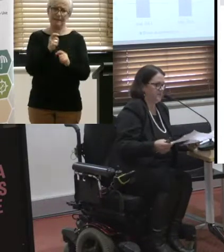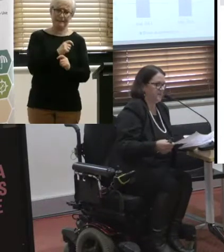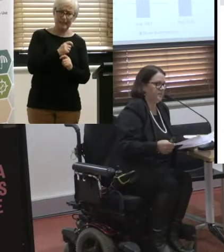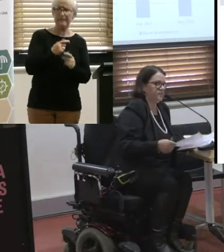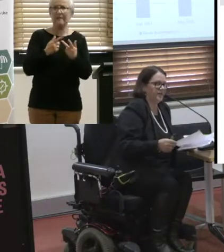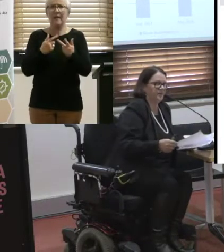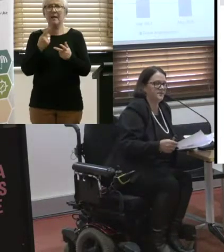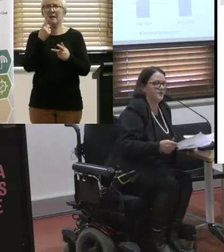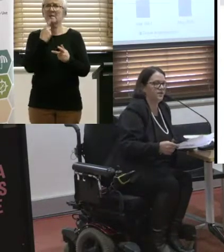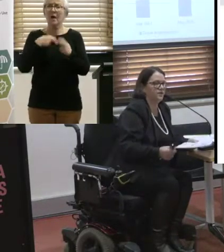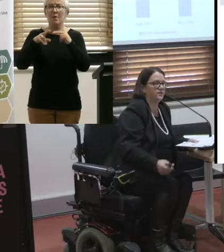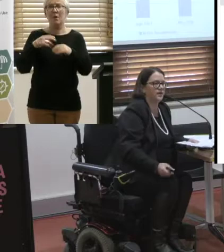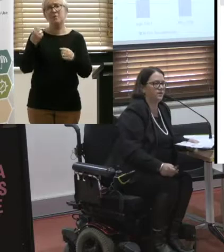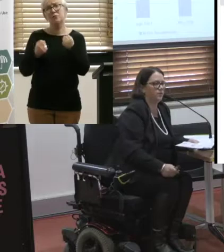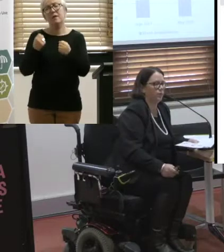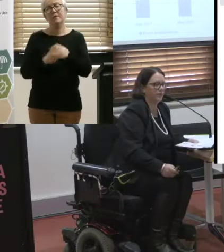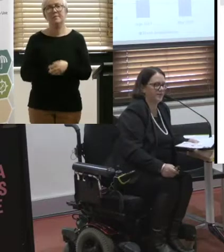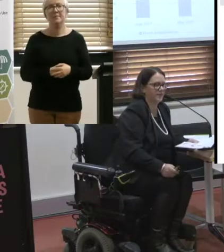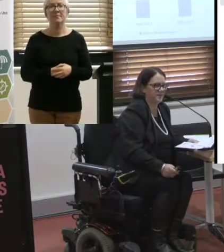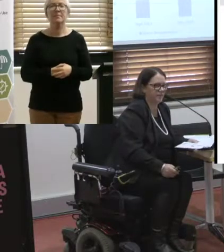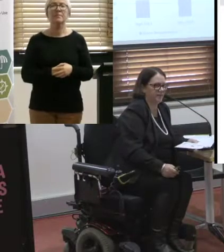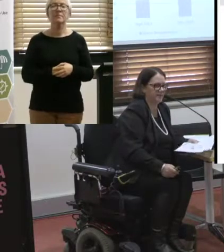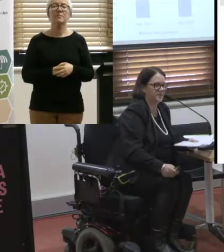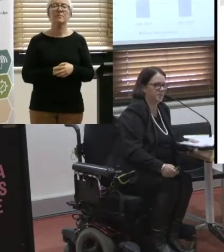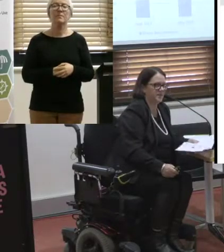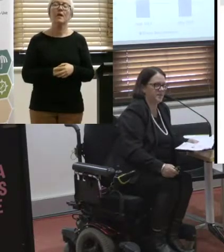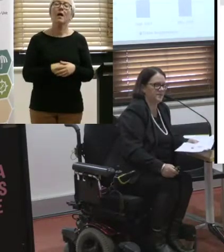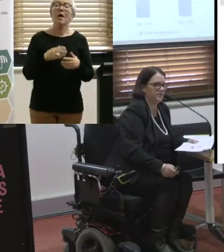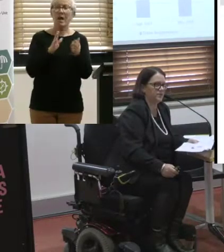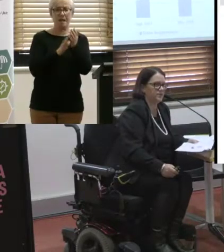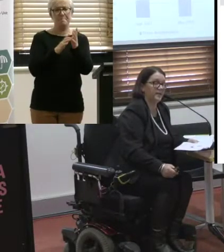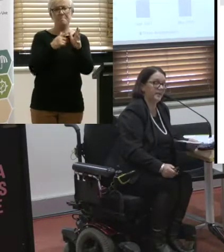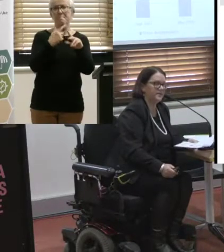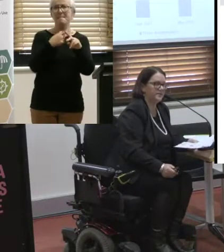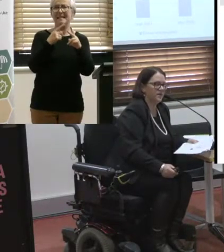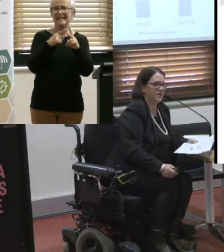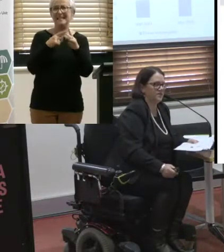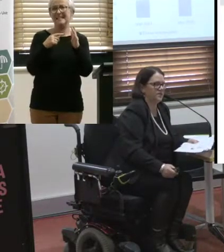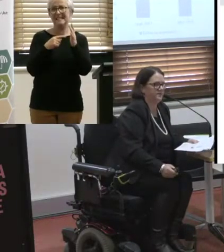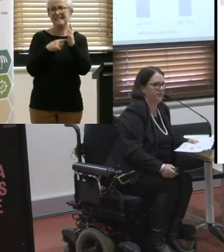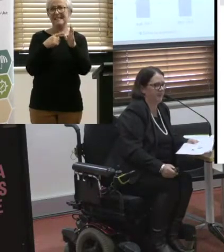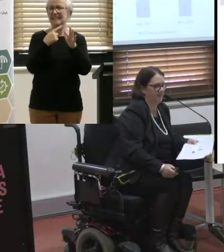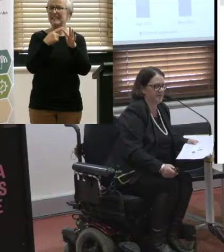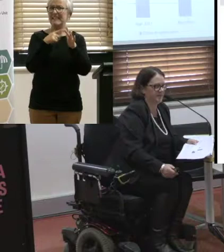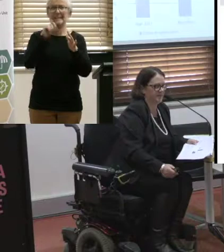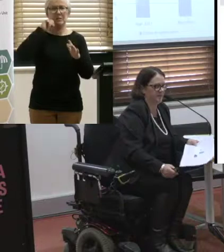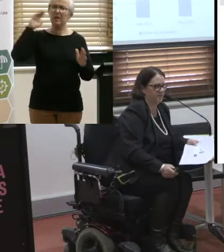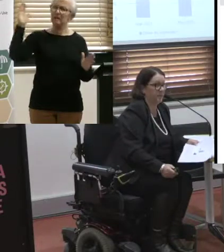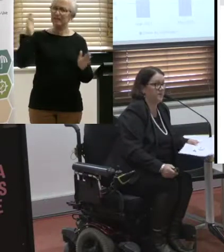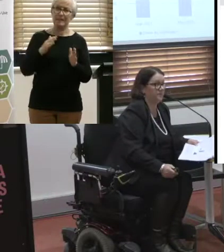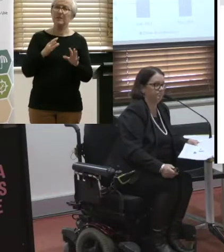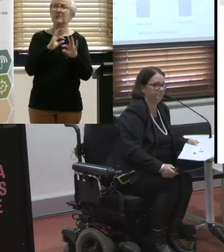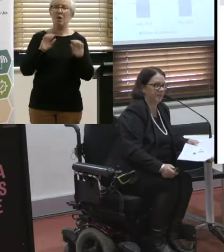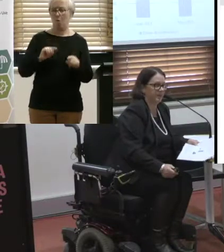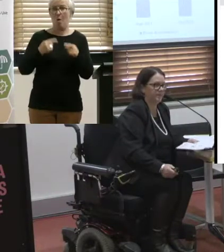There was initially a concern that wheelchair accessible taxis, what taxis would decrease. It's actually found that that's been